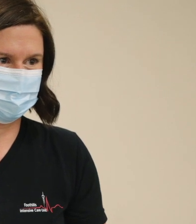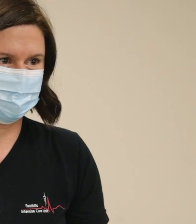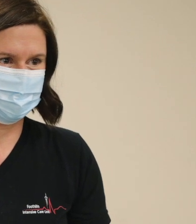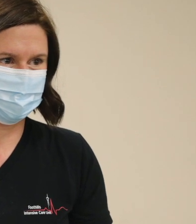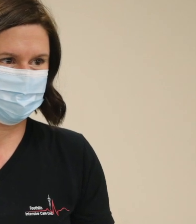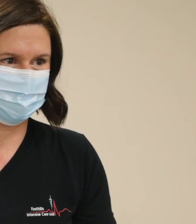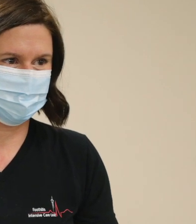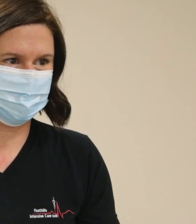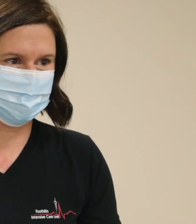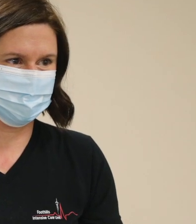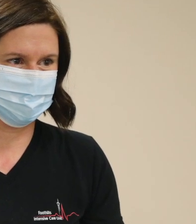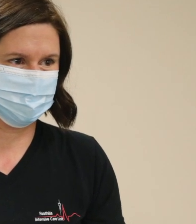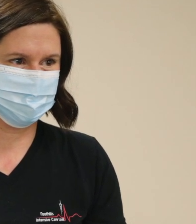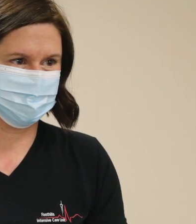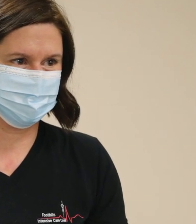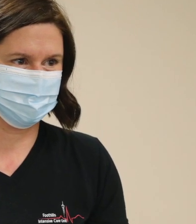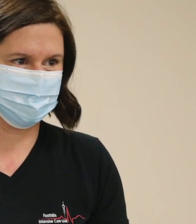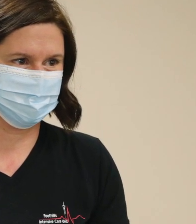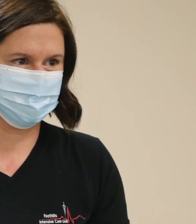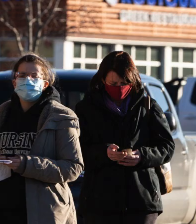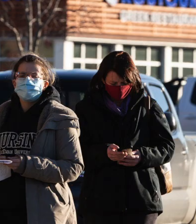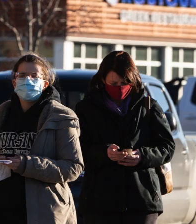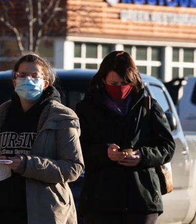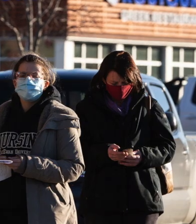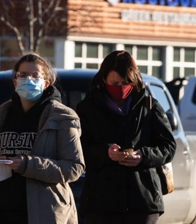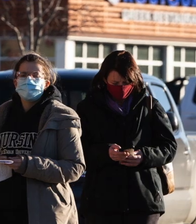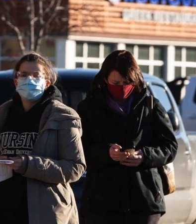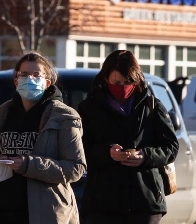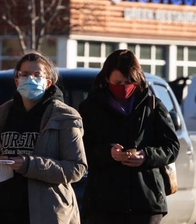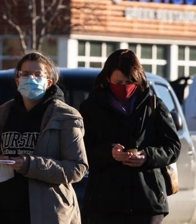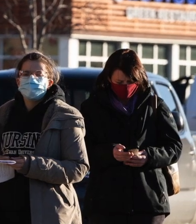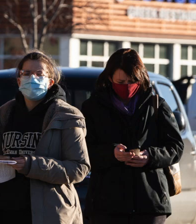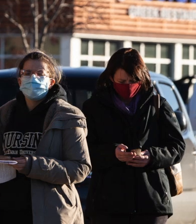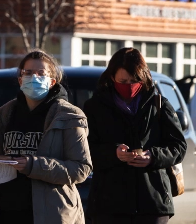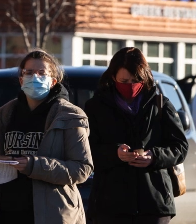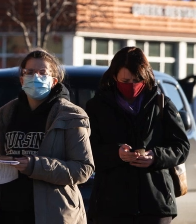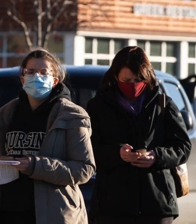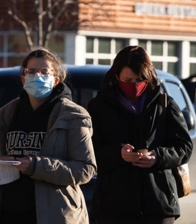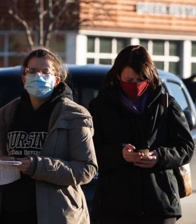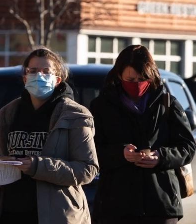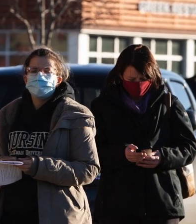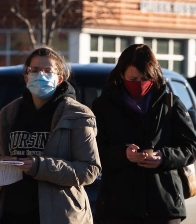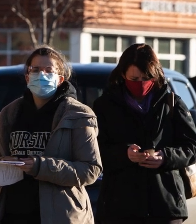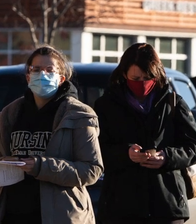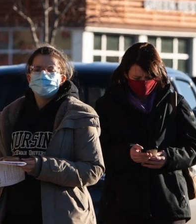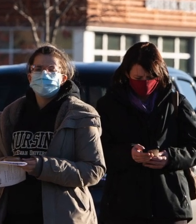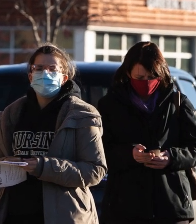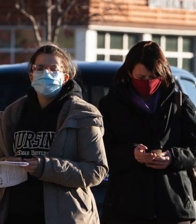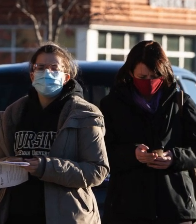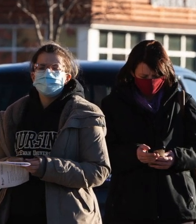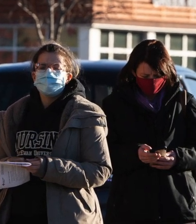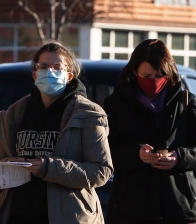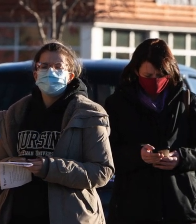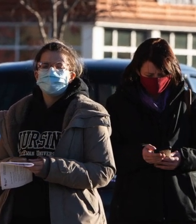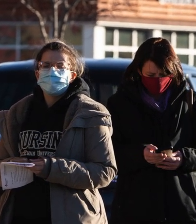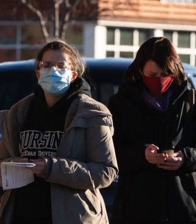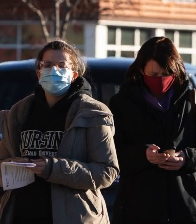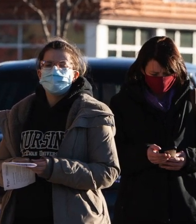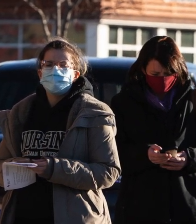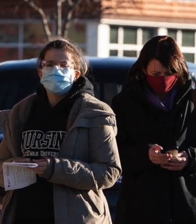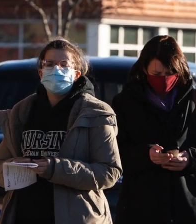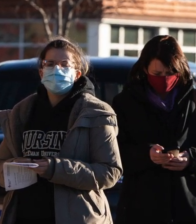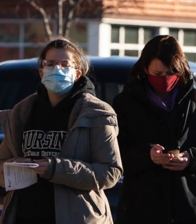a memorable one, I'm sure for all of us. I know it's been an incredibly difficult year for